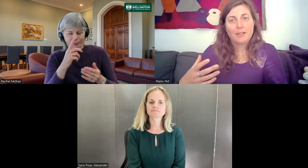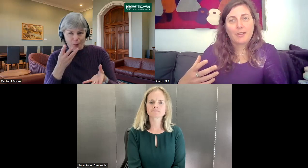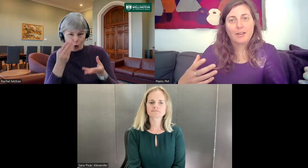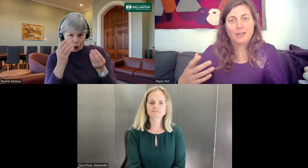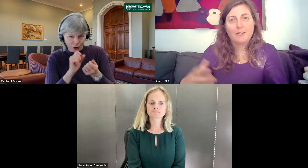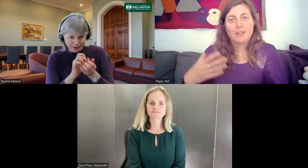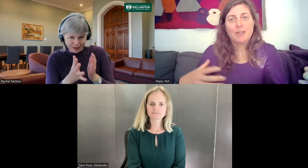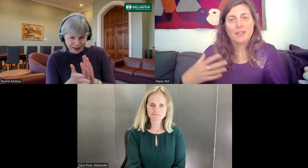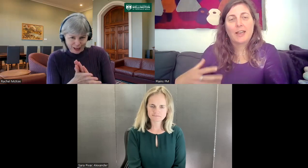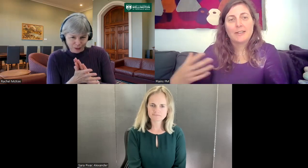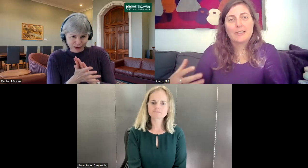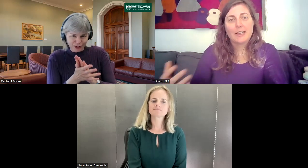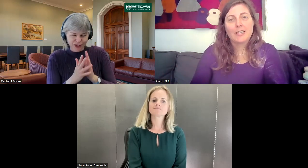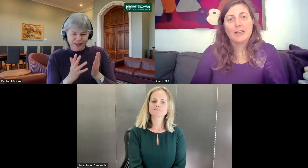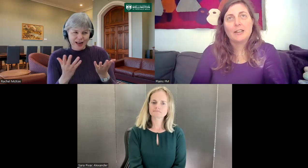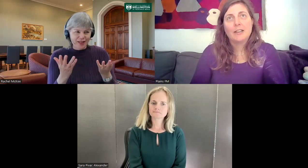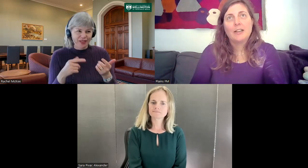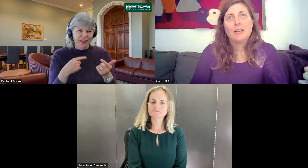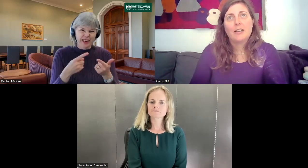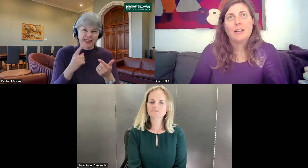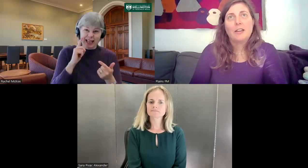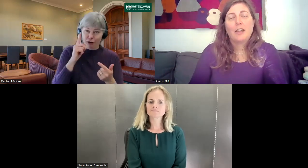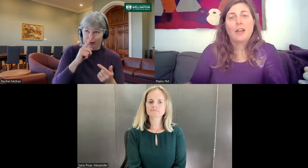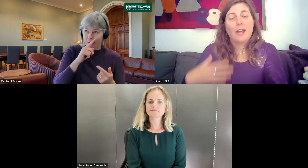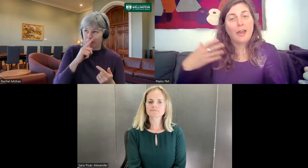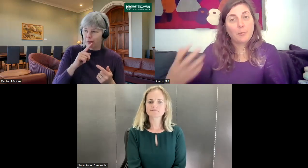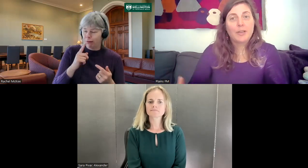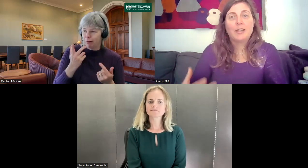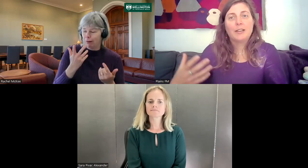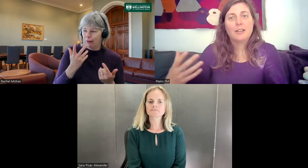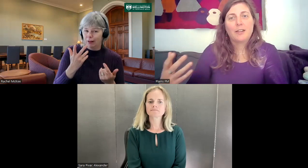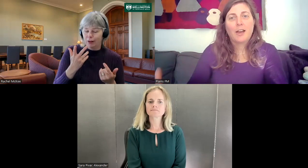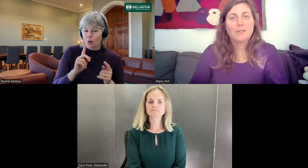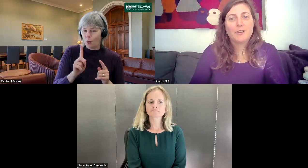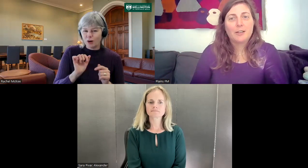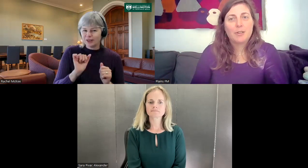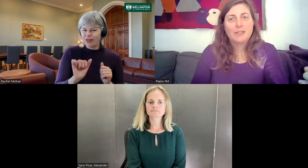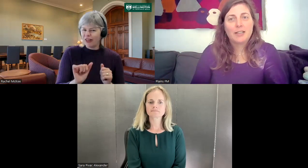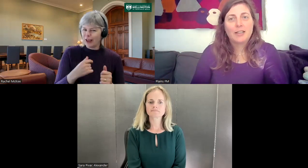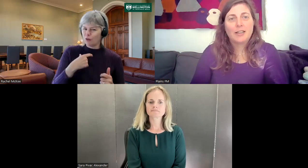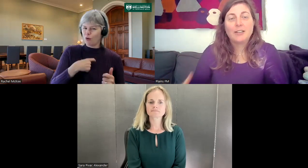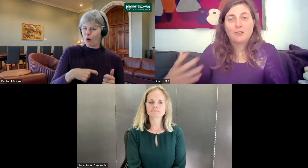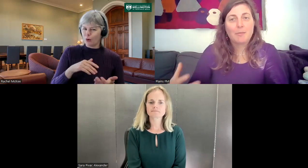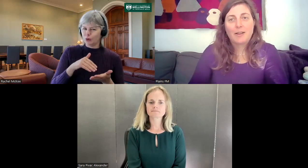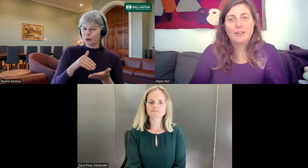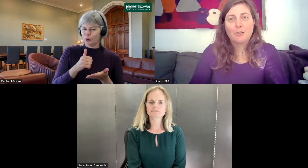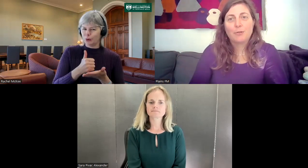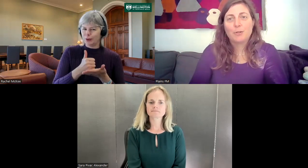the hearing community has in helping the hard of hearing community really integrate better through